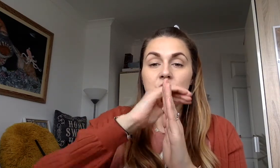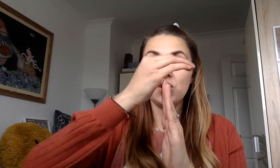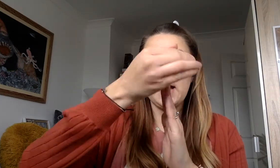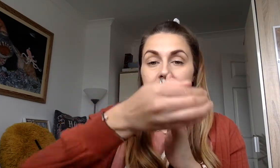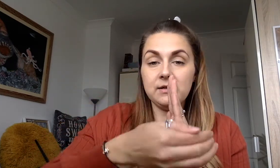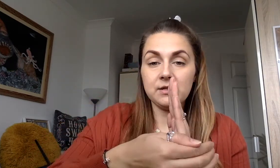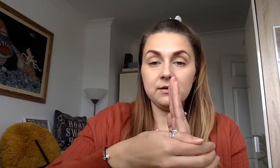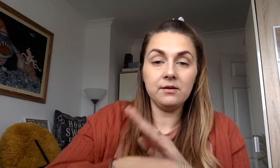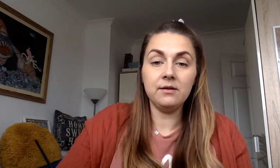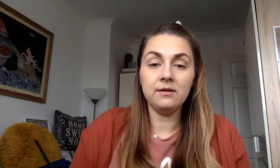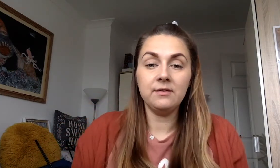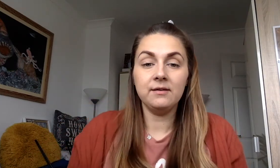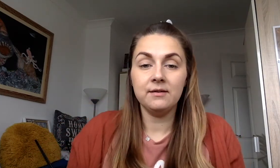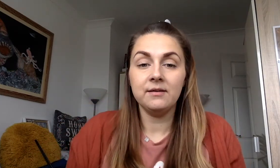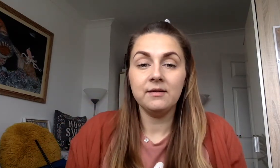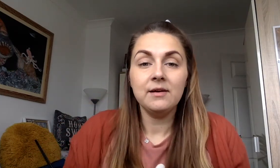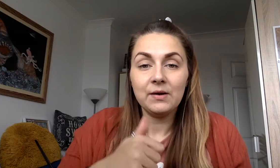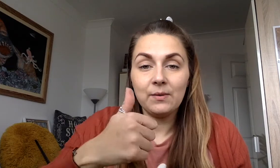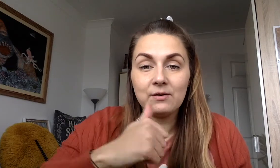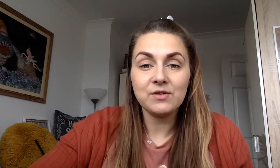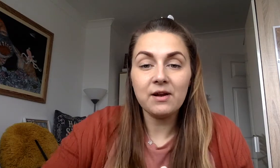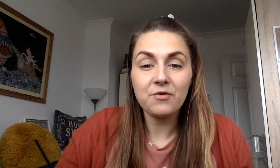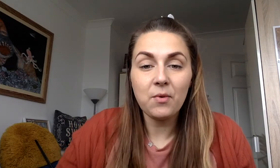Shade. Well done, everyone.